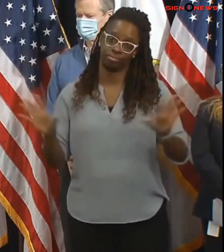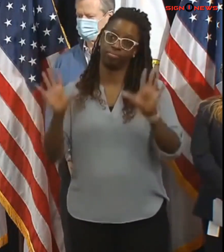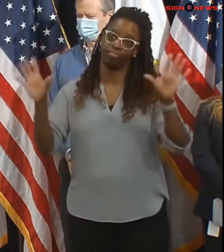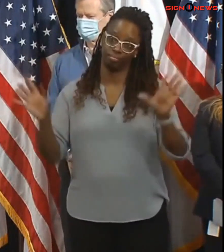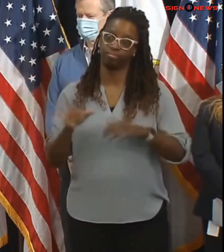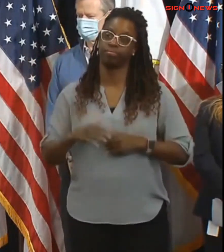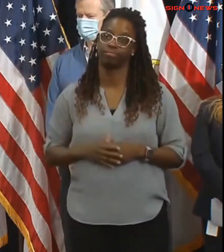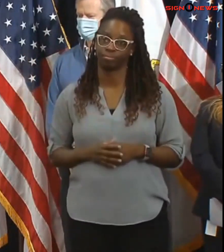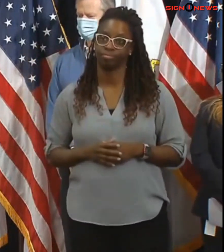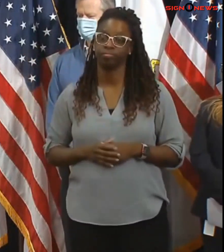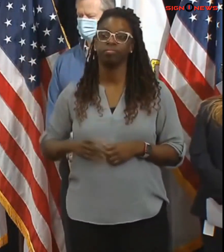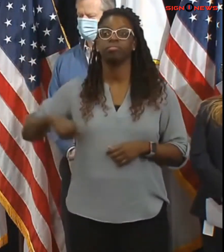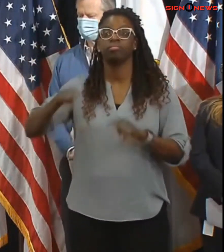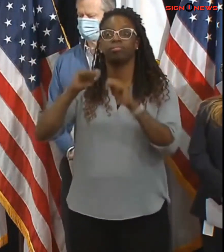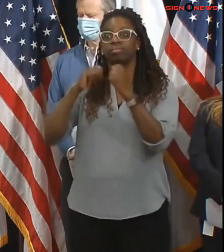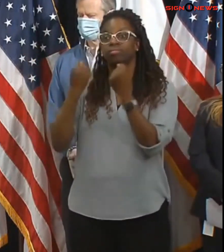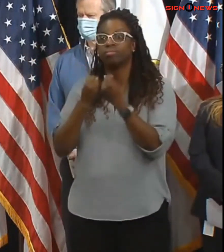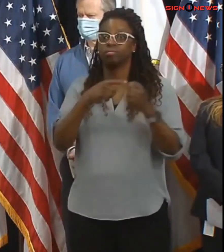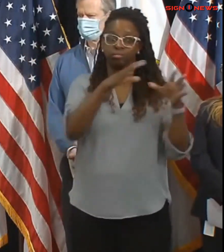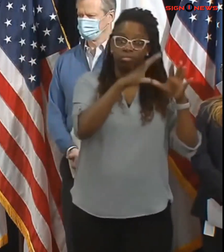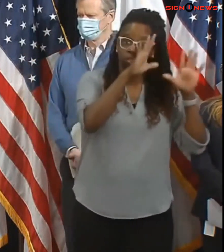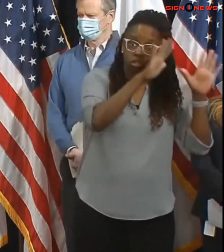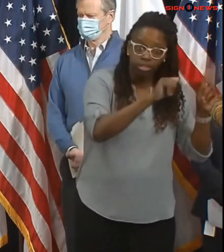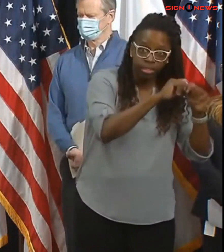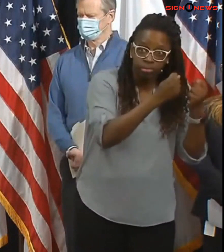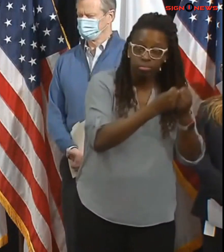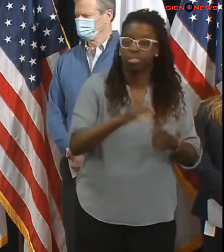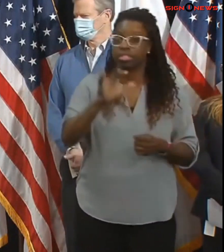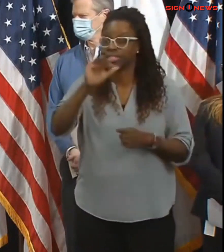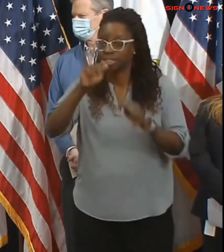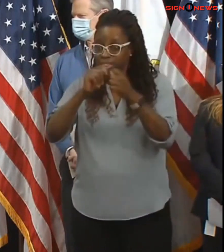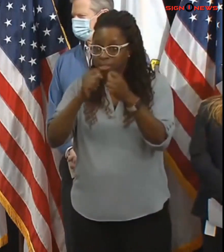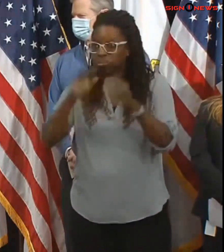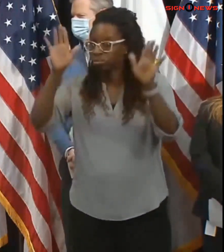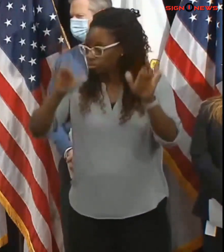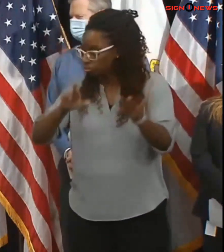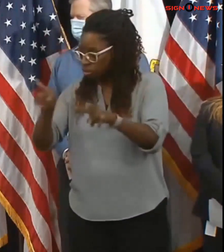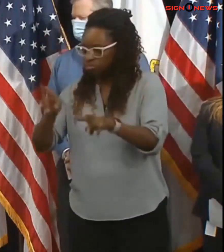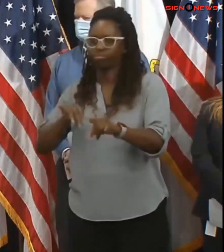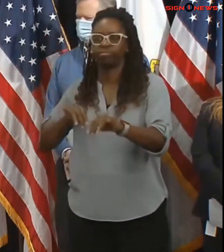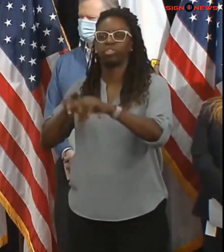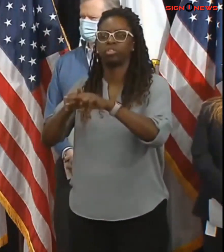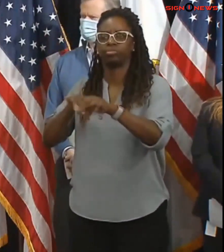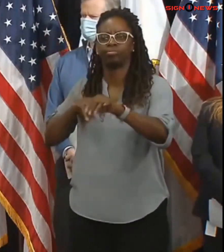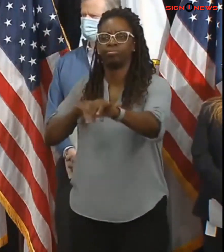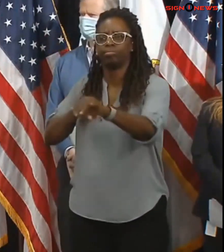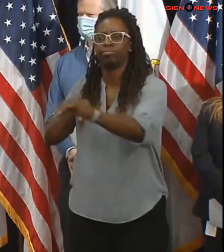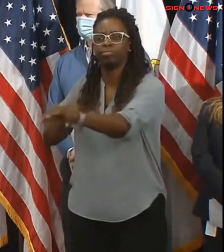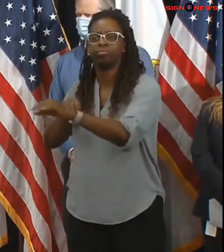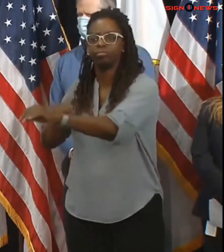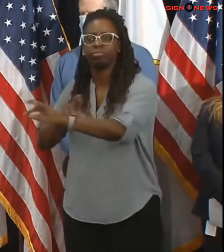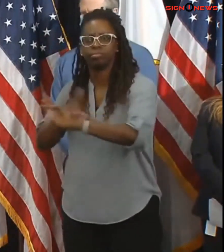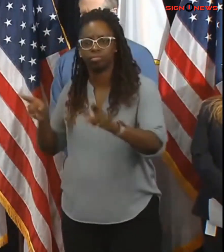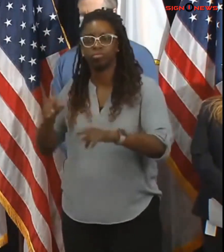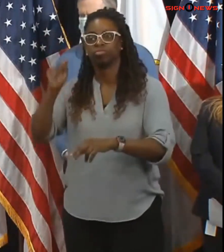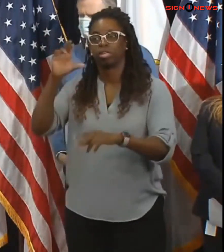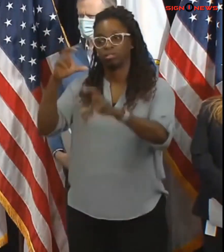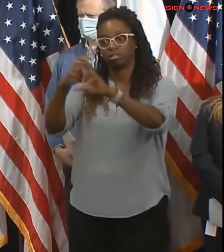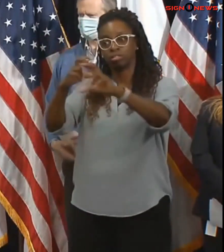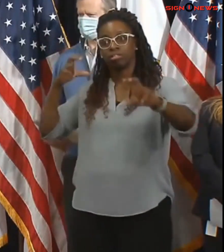to in the in a moment there will also be a tractor trailer travel ban on all interstate highways starting tomorrow at